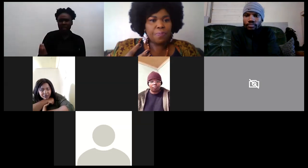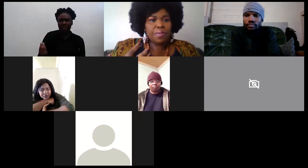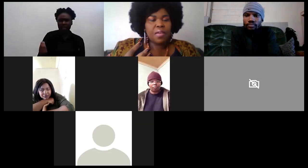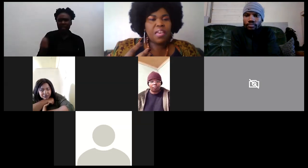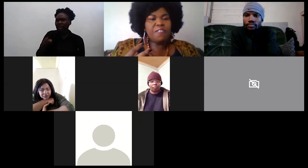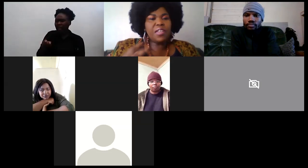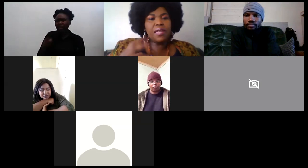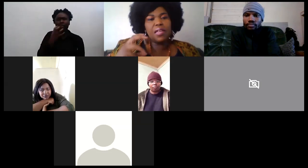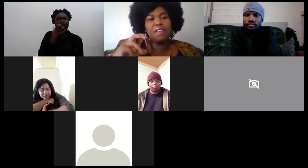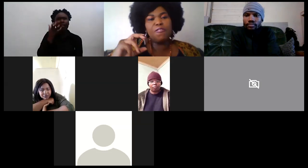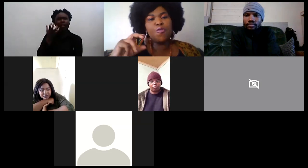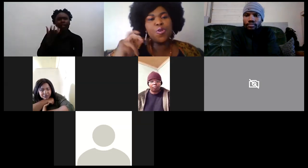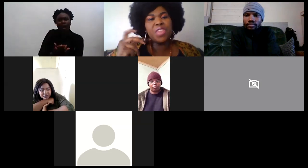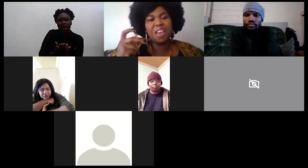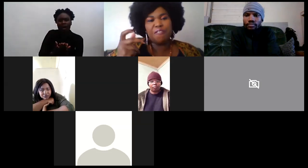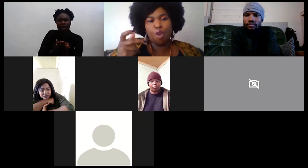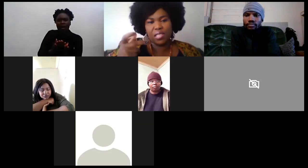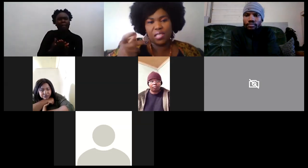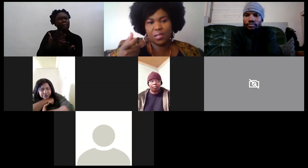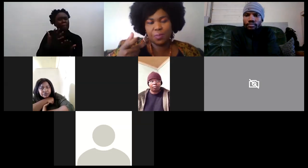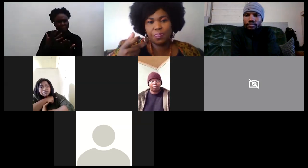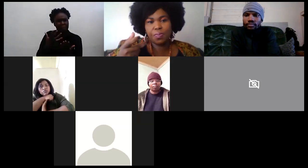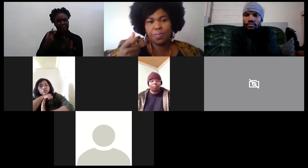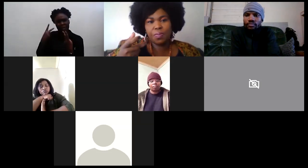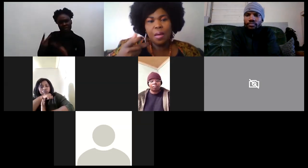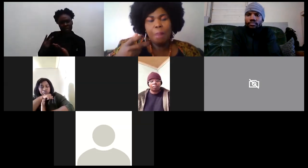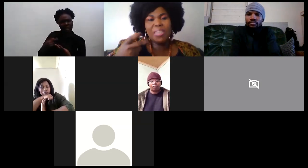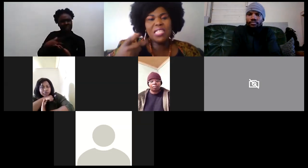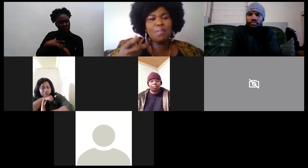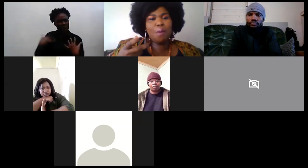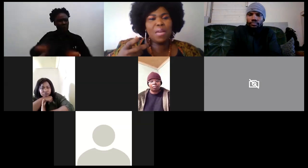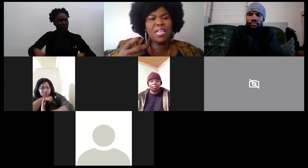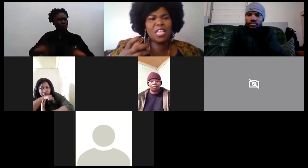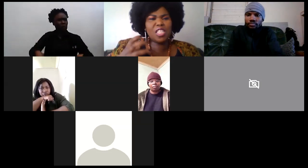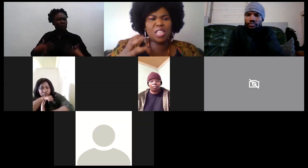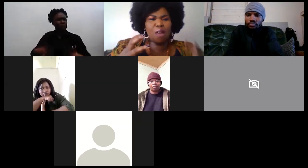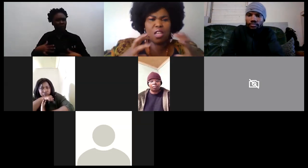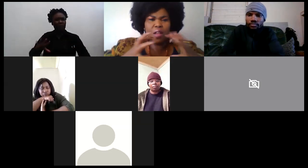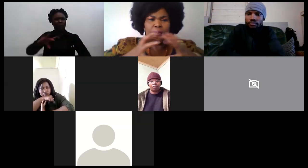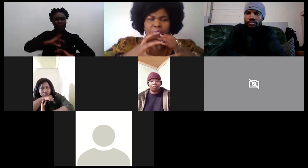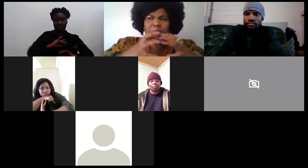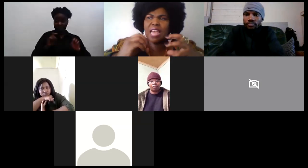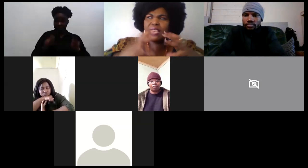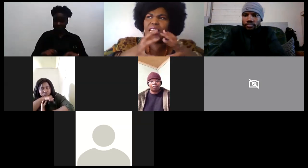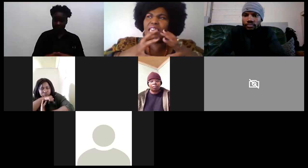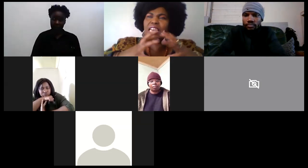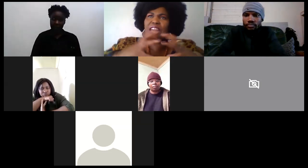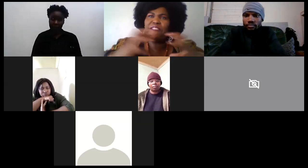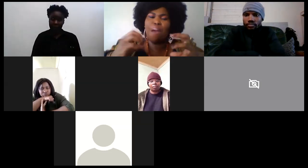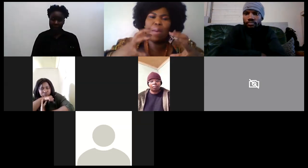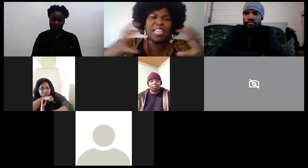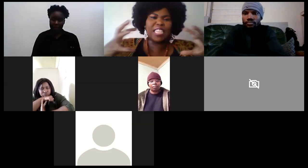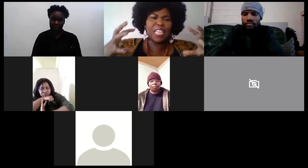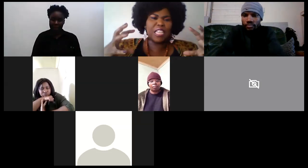even if you knew their voice but in that moment it sounds it's like it